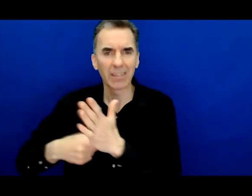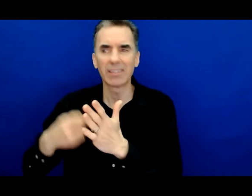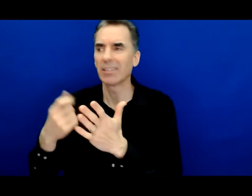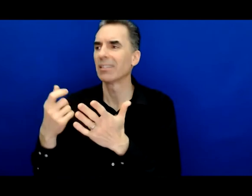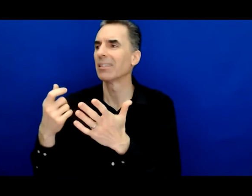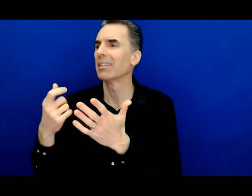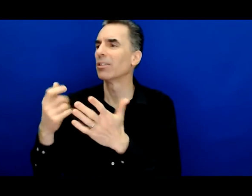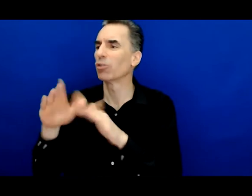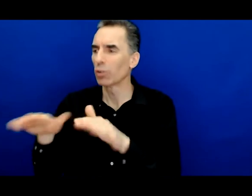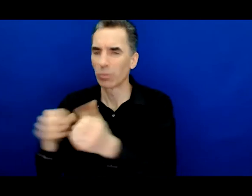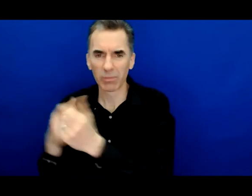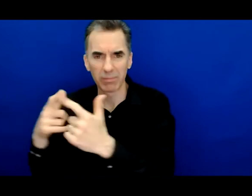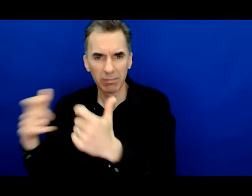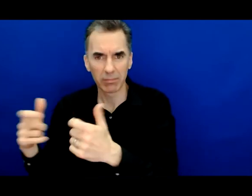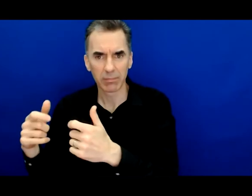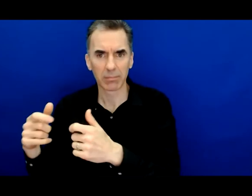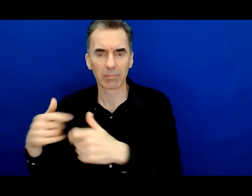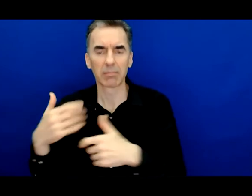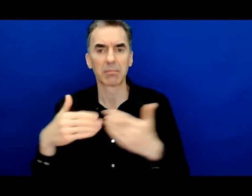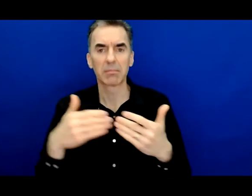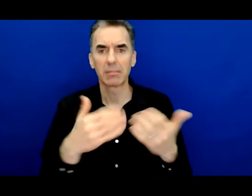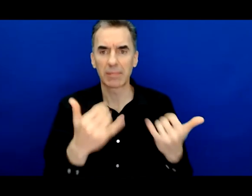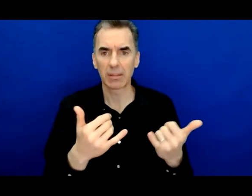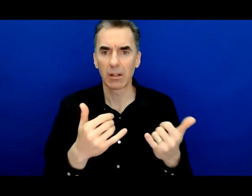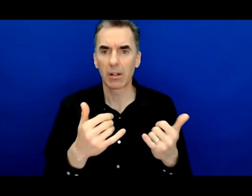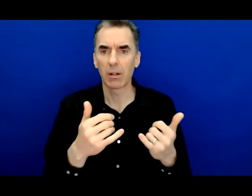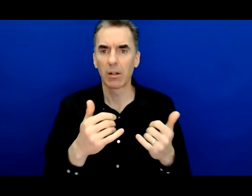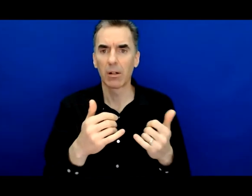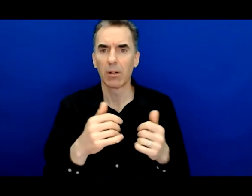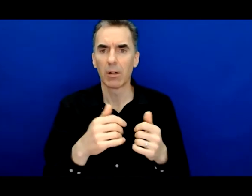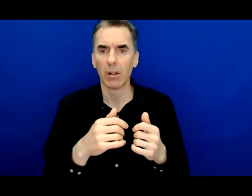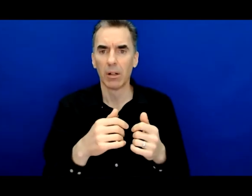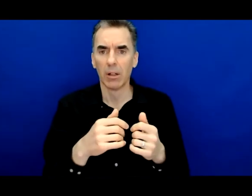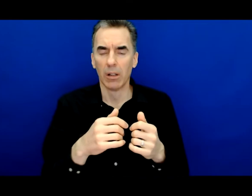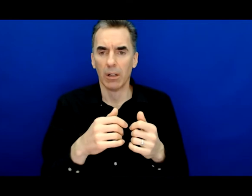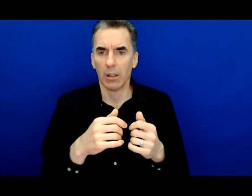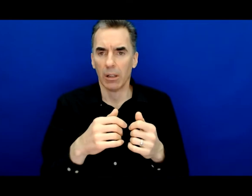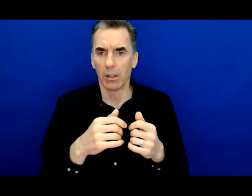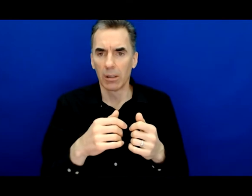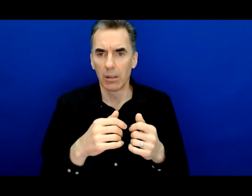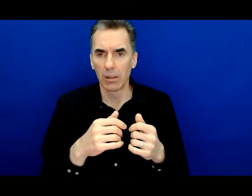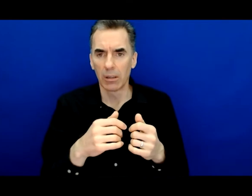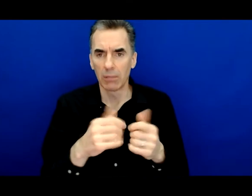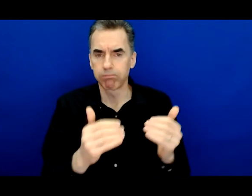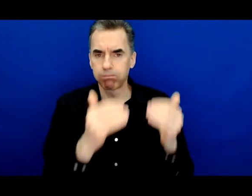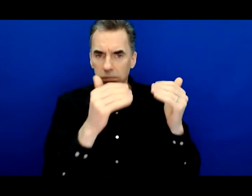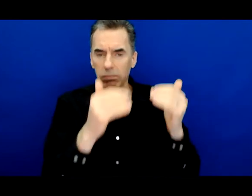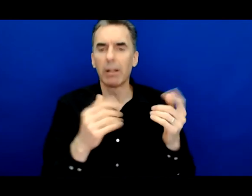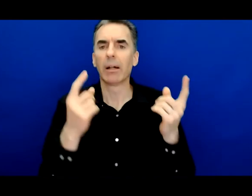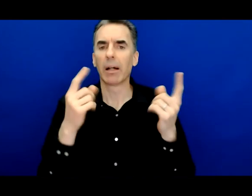at one of the largest longest standing reentry organizations in the world and then I had a meeting with Jeff Sessions